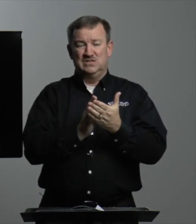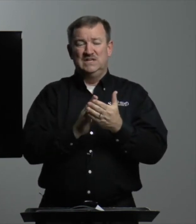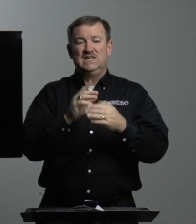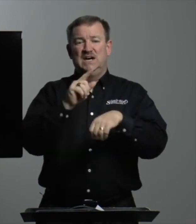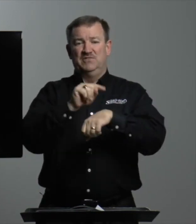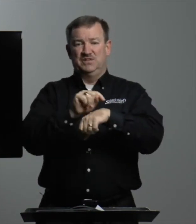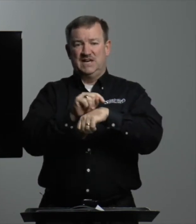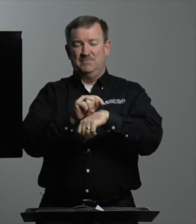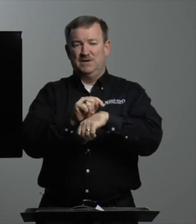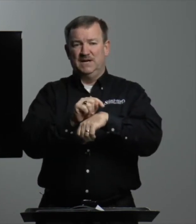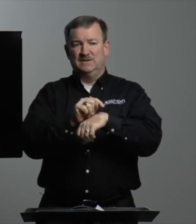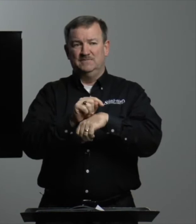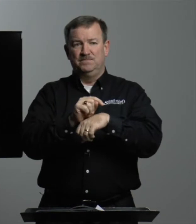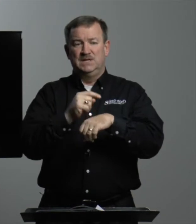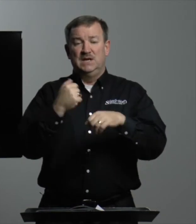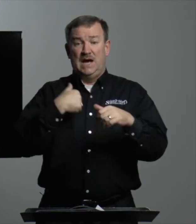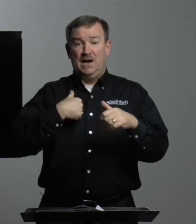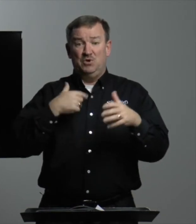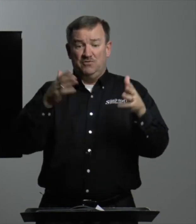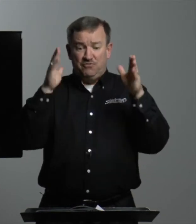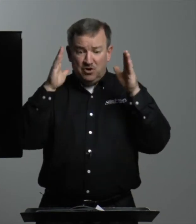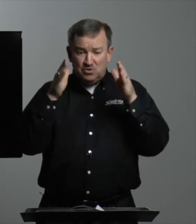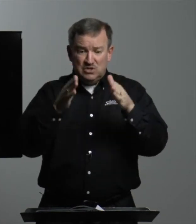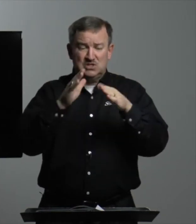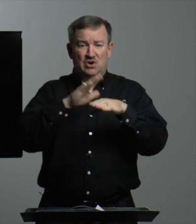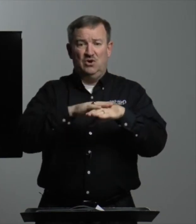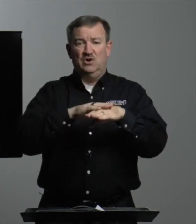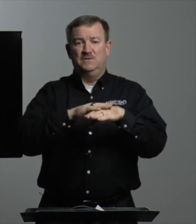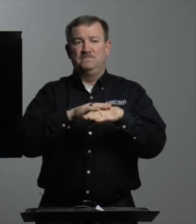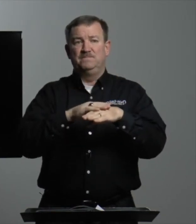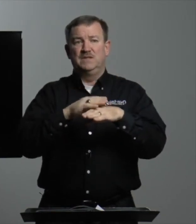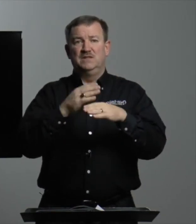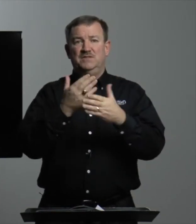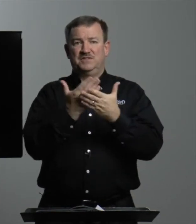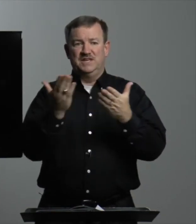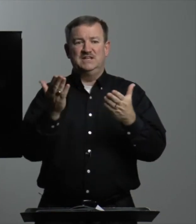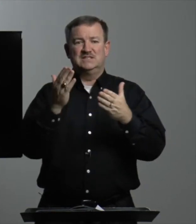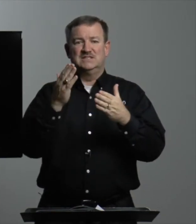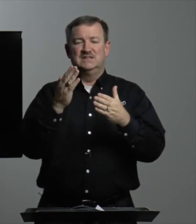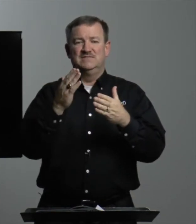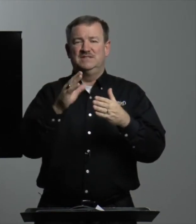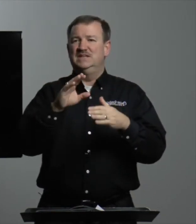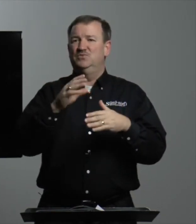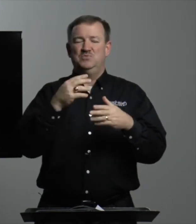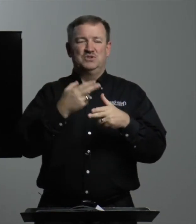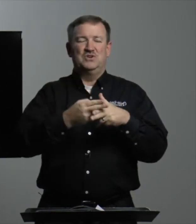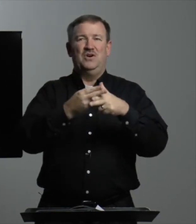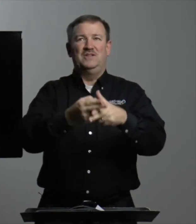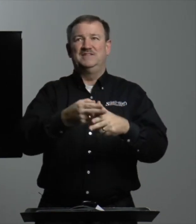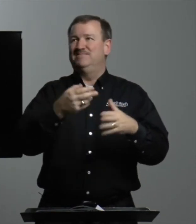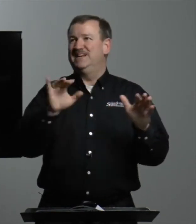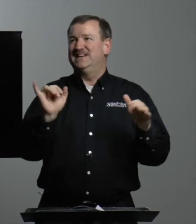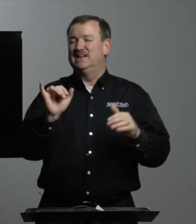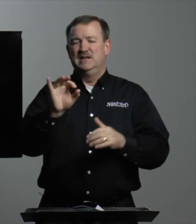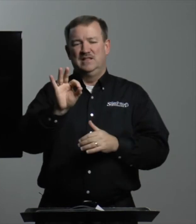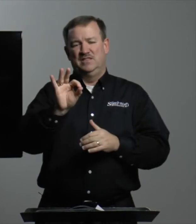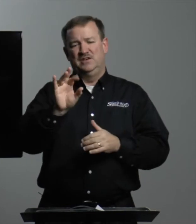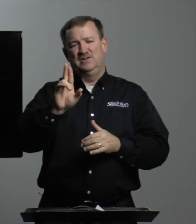of the tabernacle. I want to focus on the things that we would call it like the